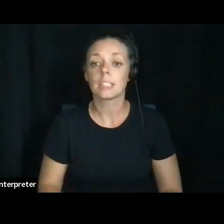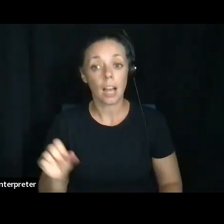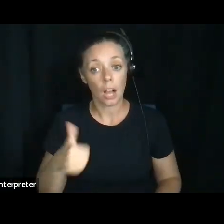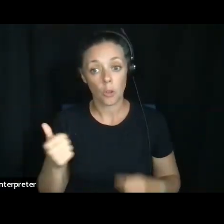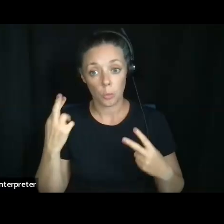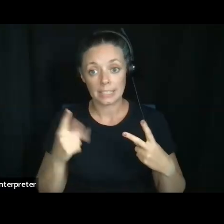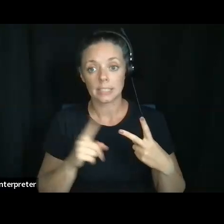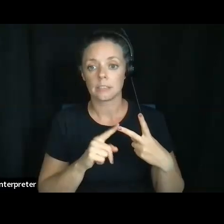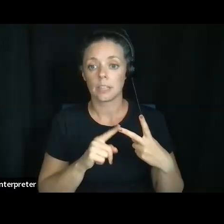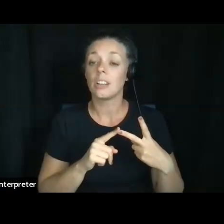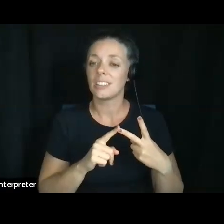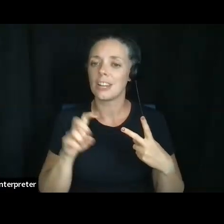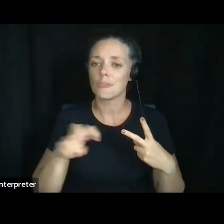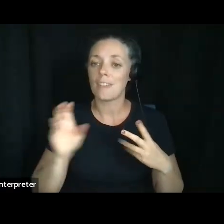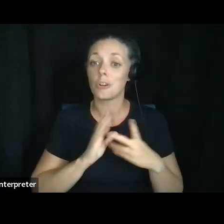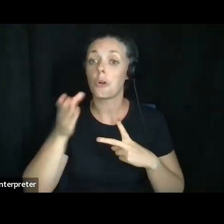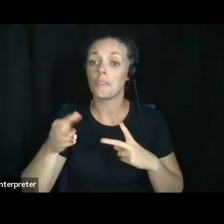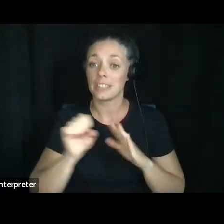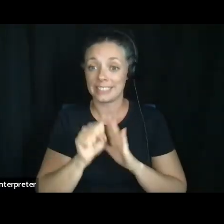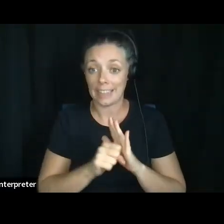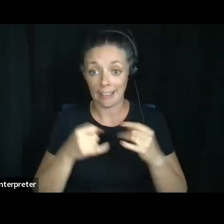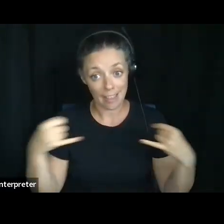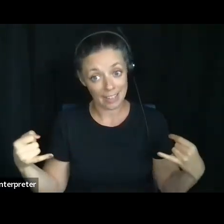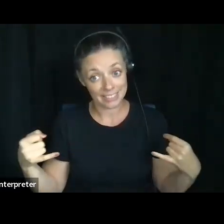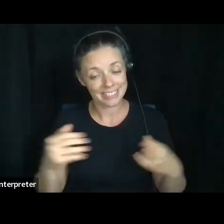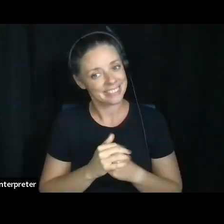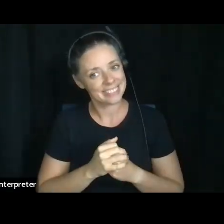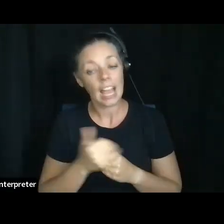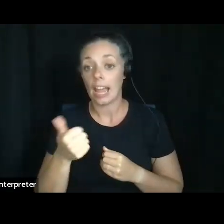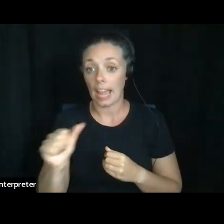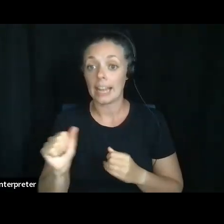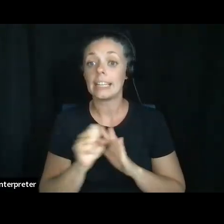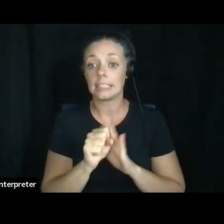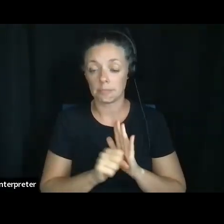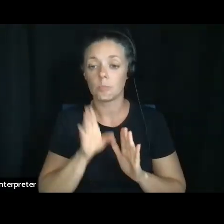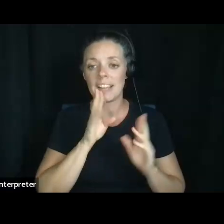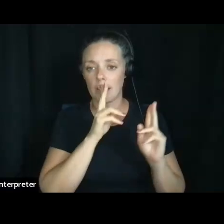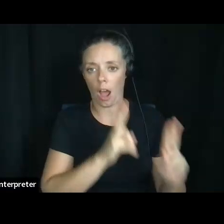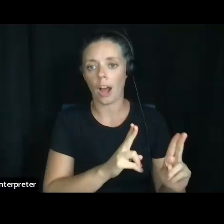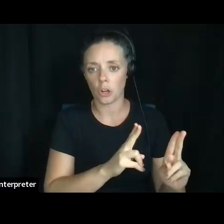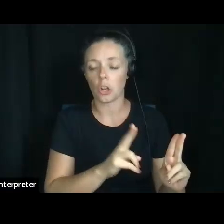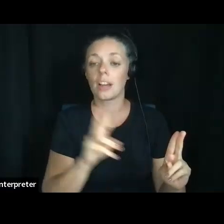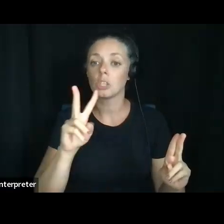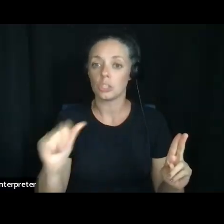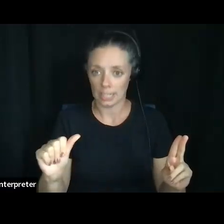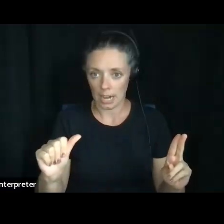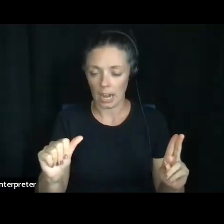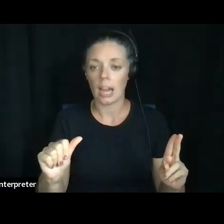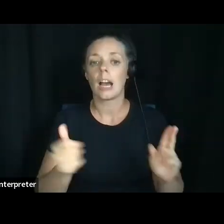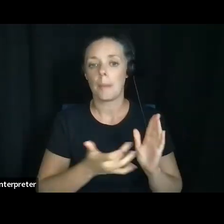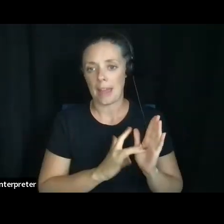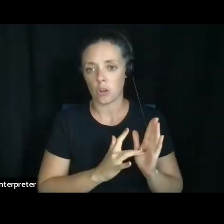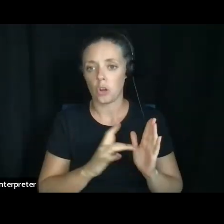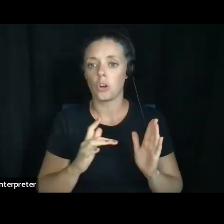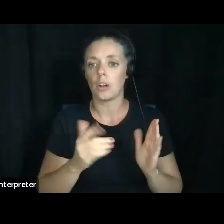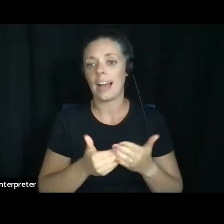traveling across state lines. Uh, any state will honor a Virginia medical directive, advanced directive, any part of